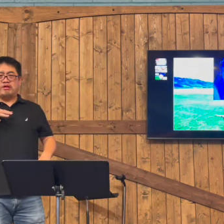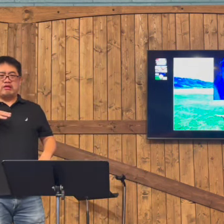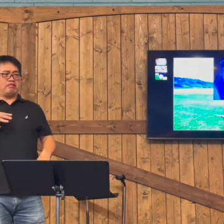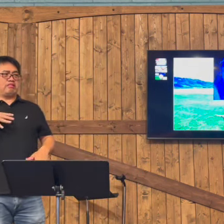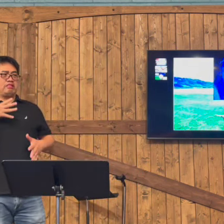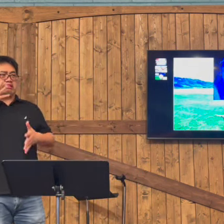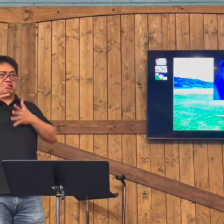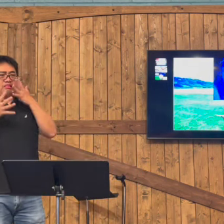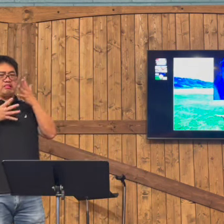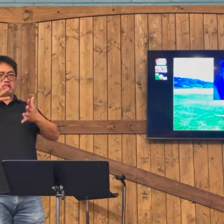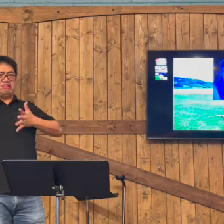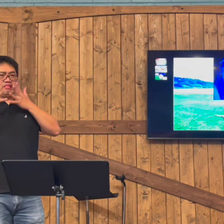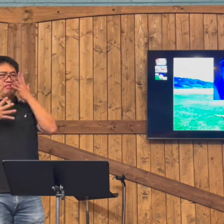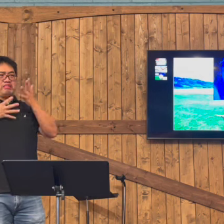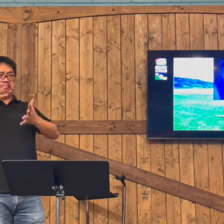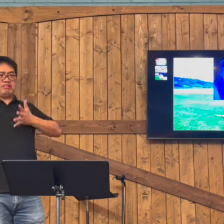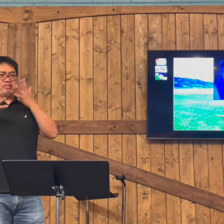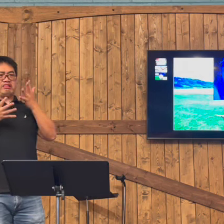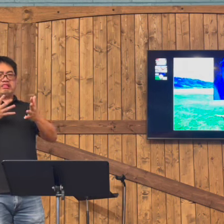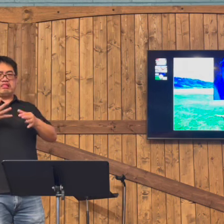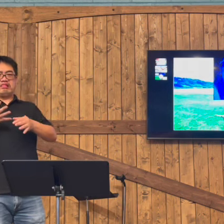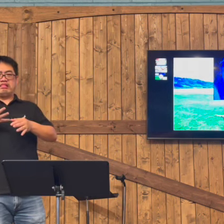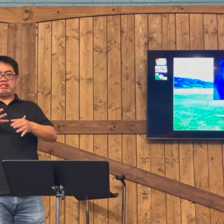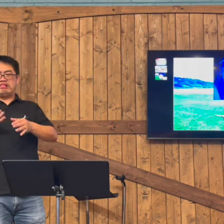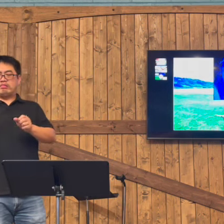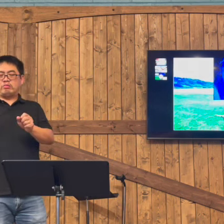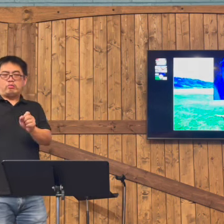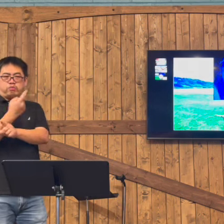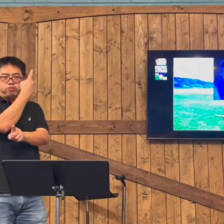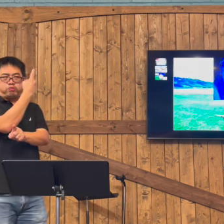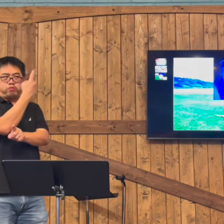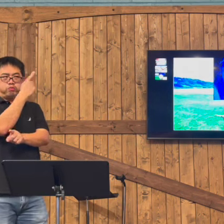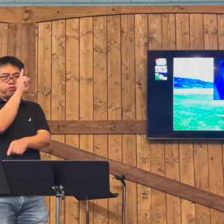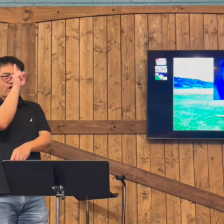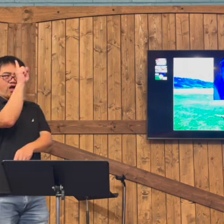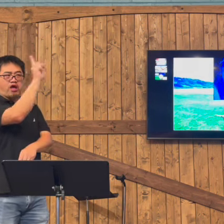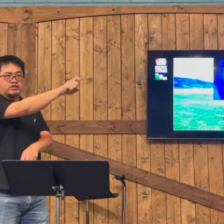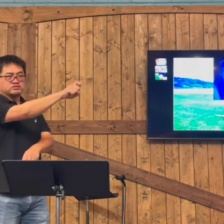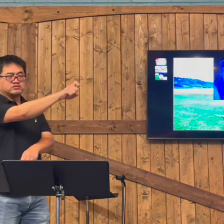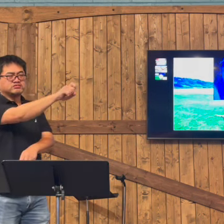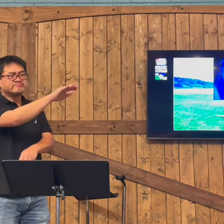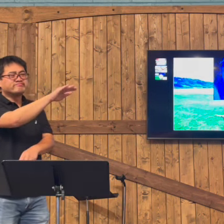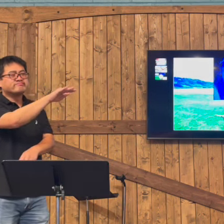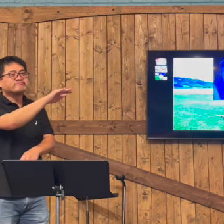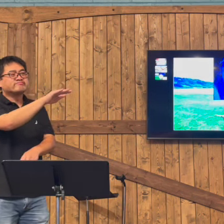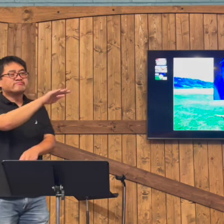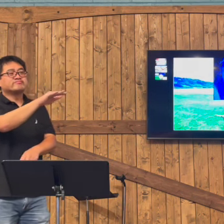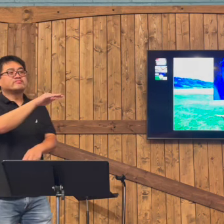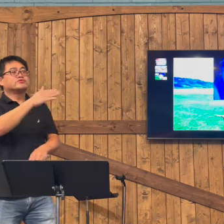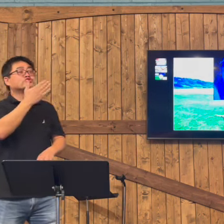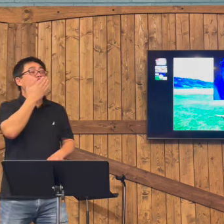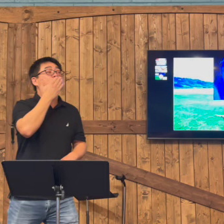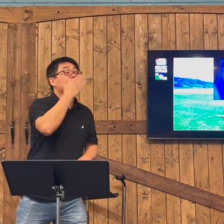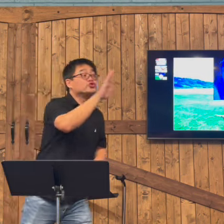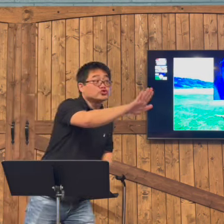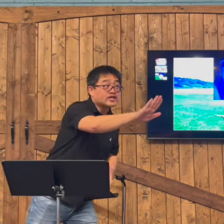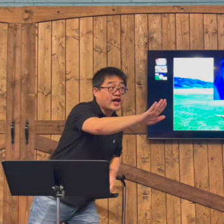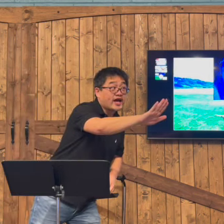Samaritan woman was embarrassed about that. Jesus knew all of that. So she wanted to try to